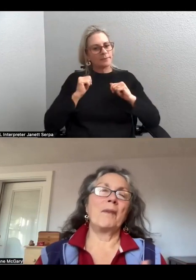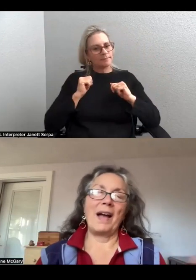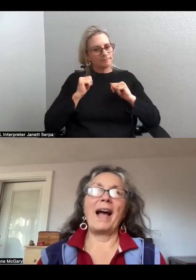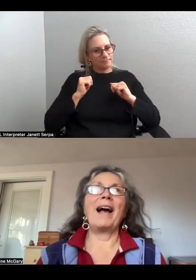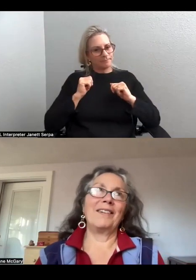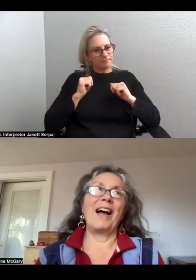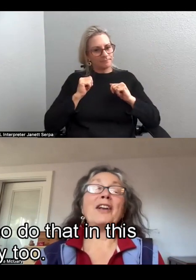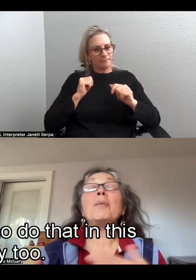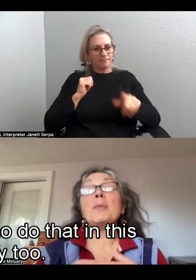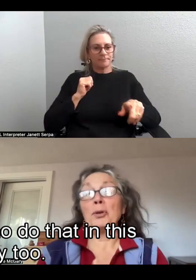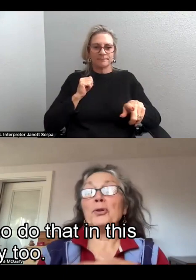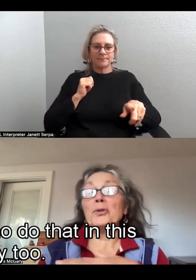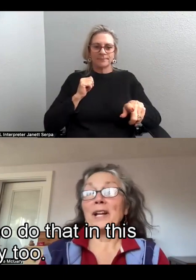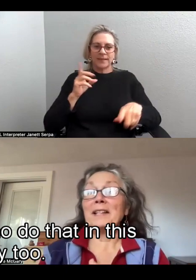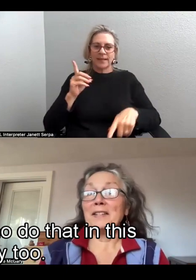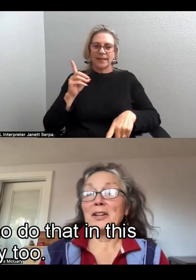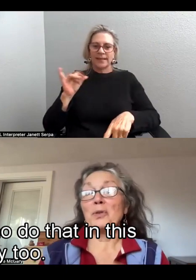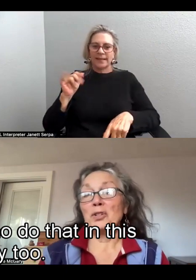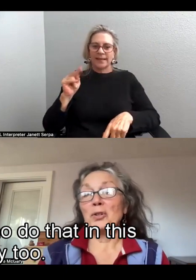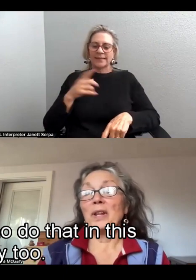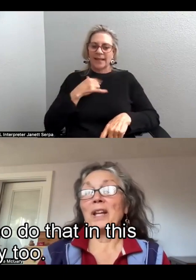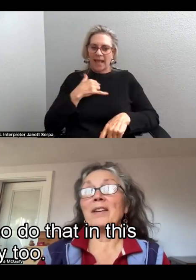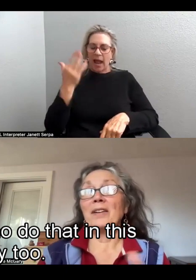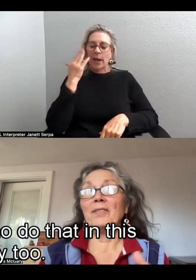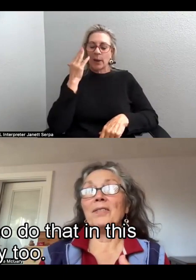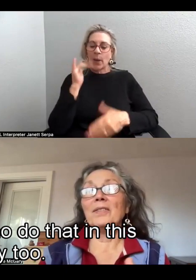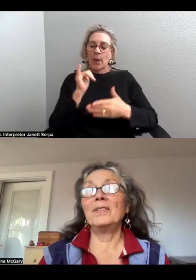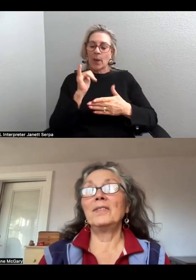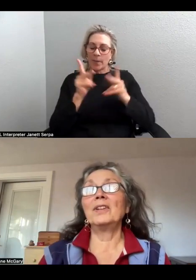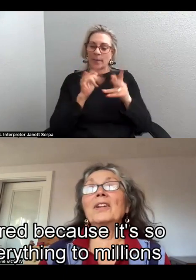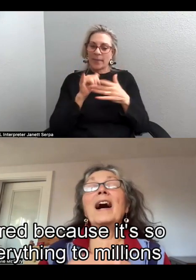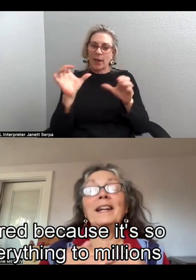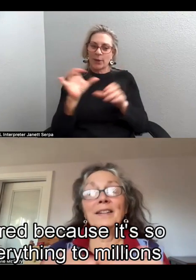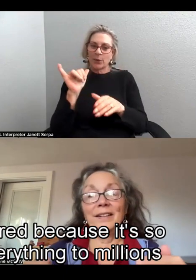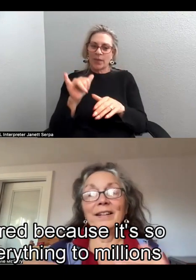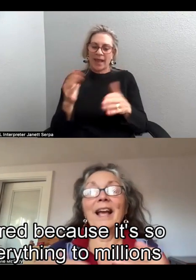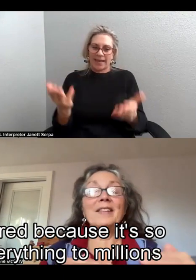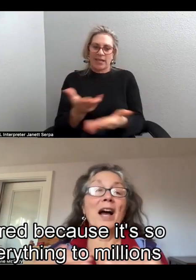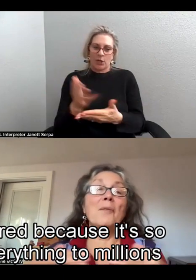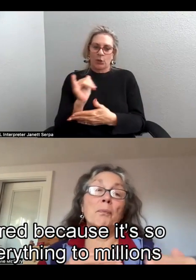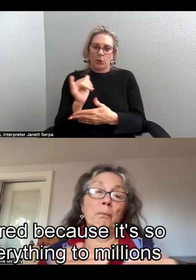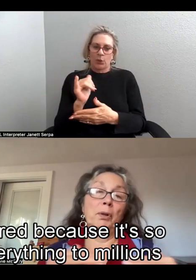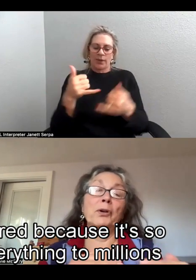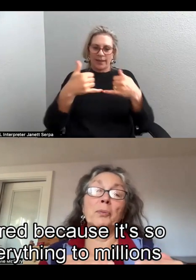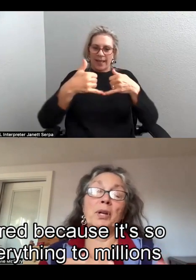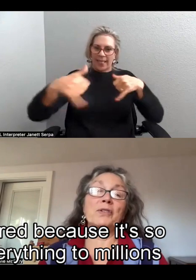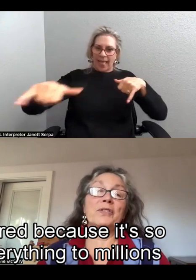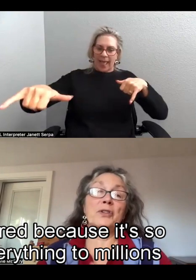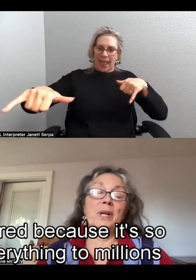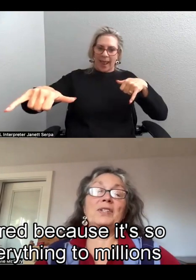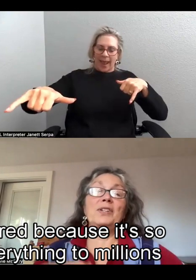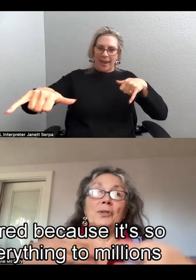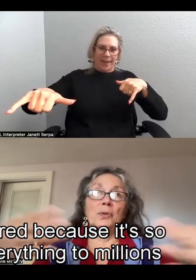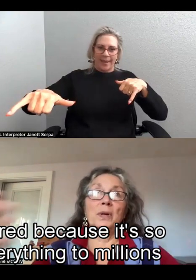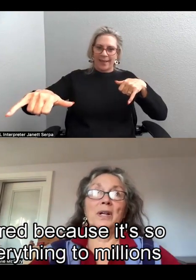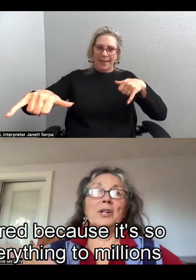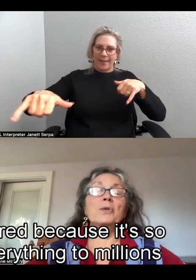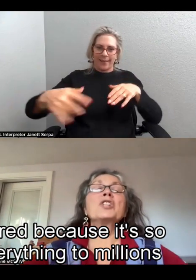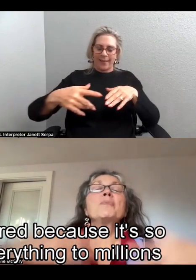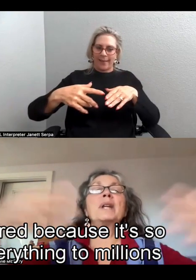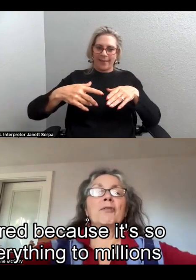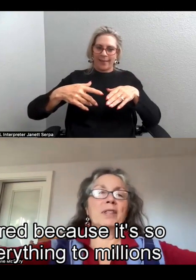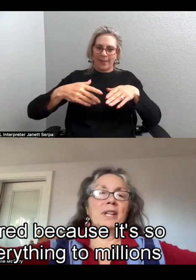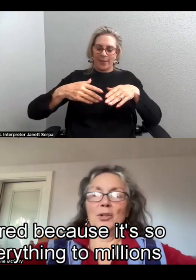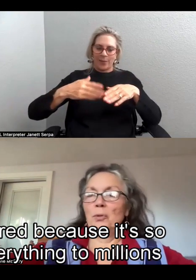I know people who do that in this country, too, that the line has gotten blurred because it's so easy to